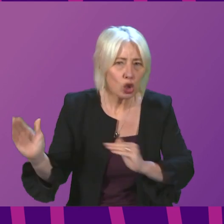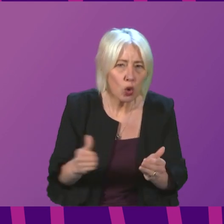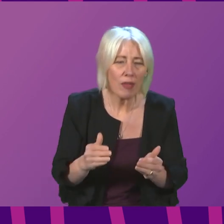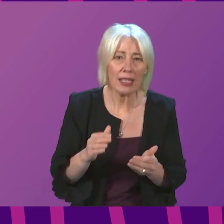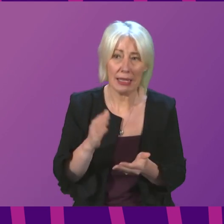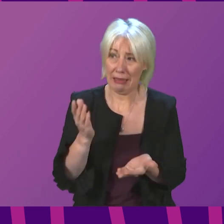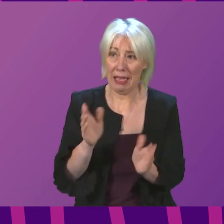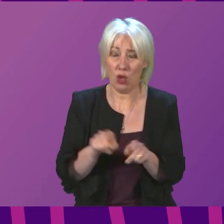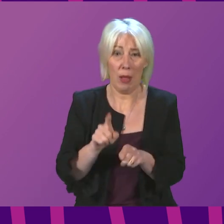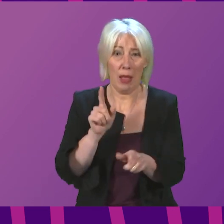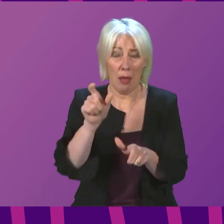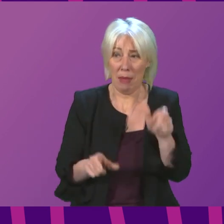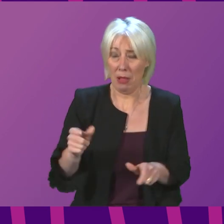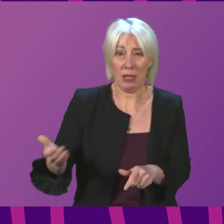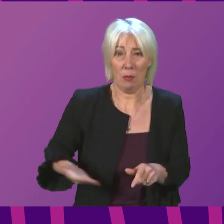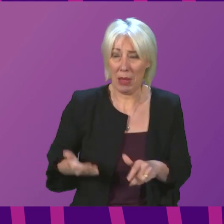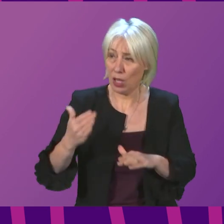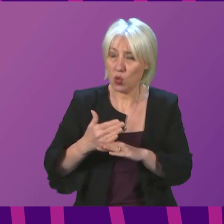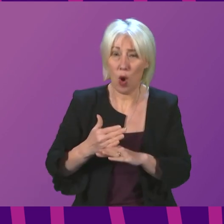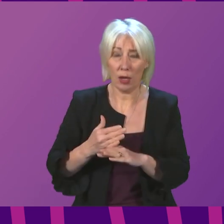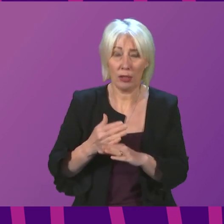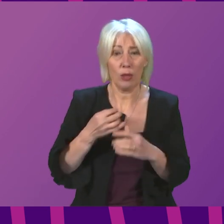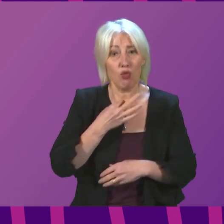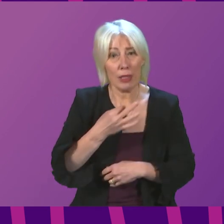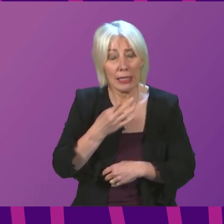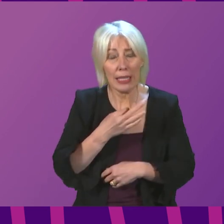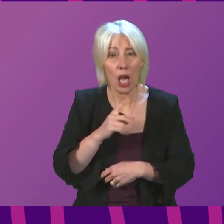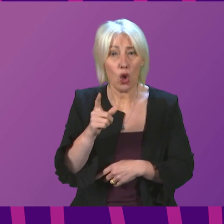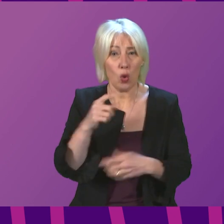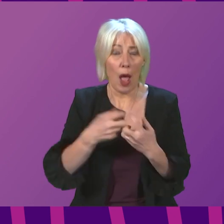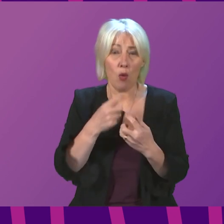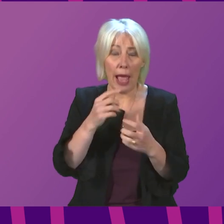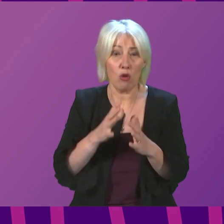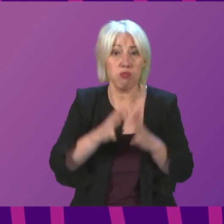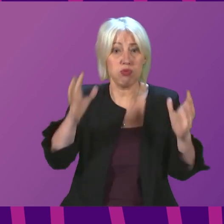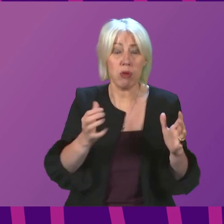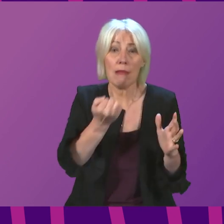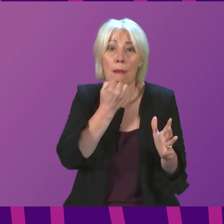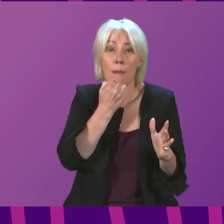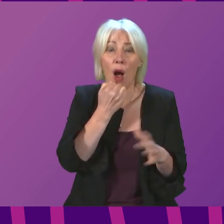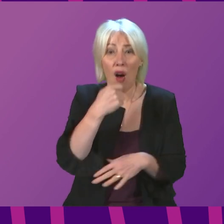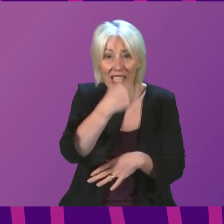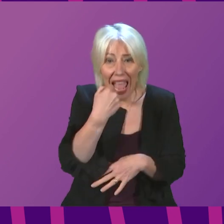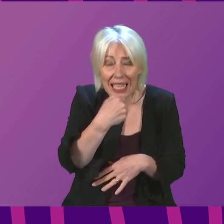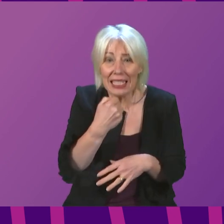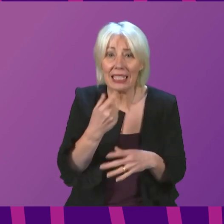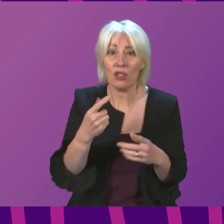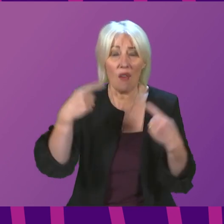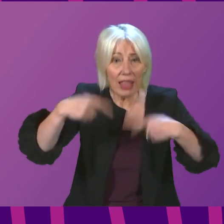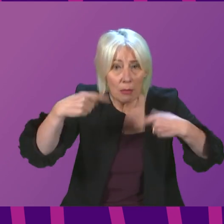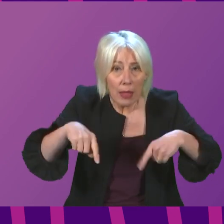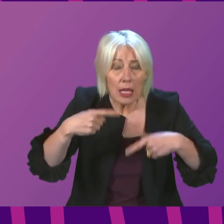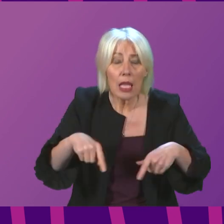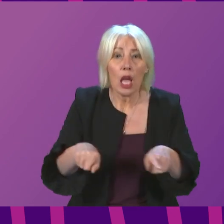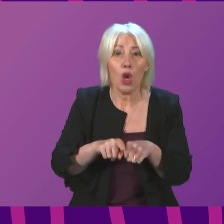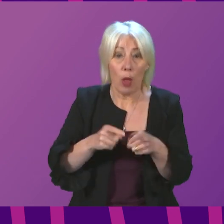livelihoods on the line? So, what action has been taken to increase capacity of testing, to increase the availability of testing and also the speed of